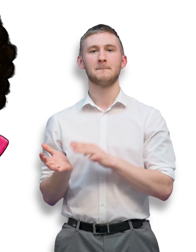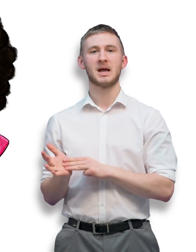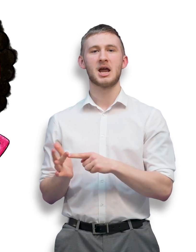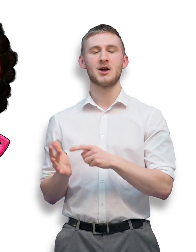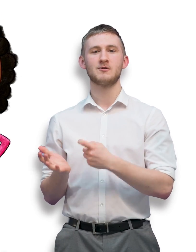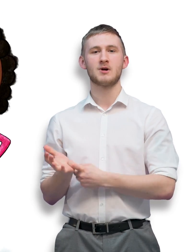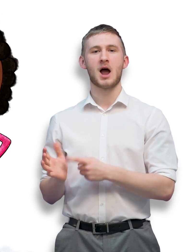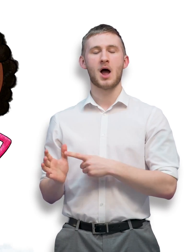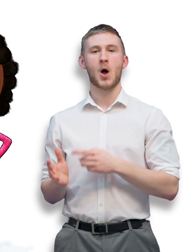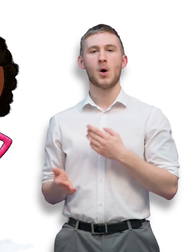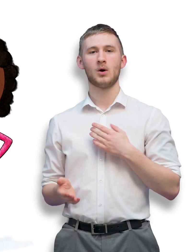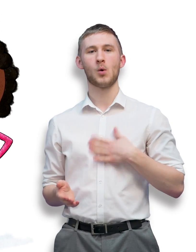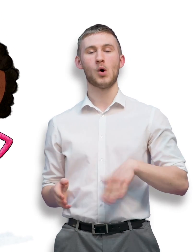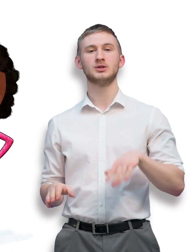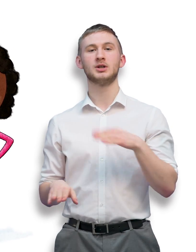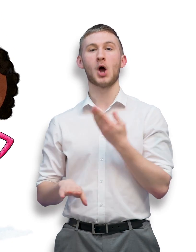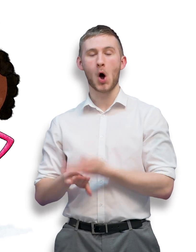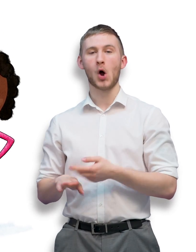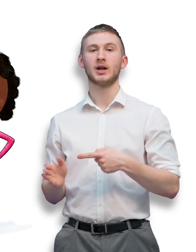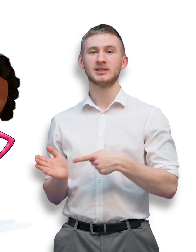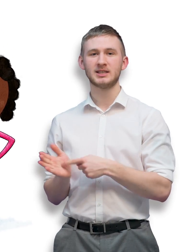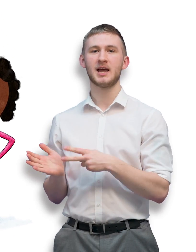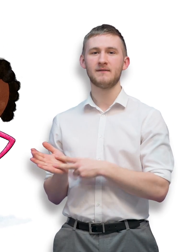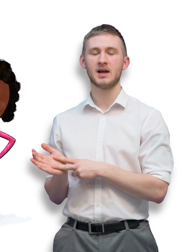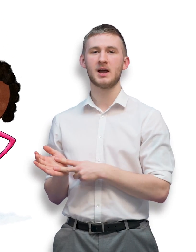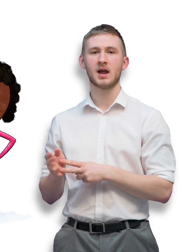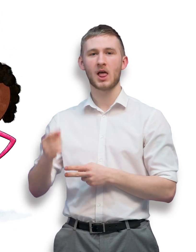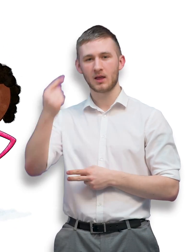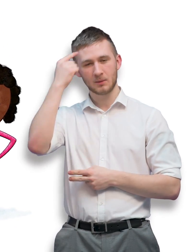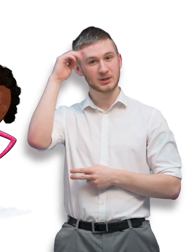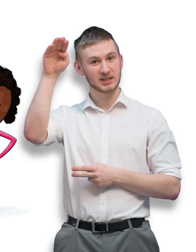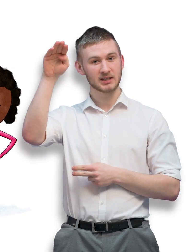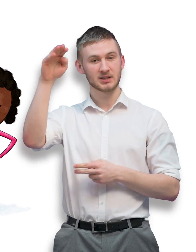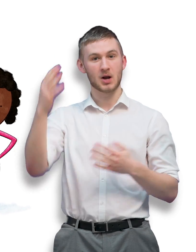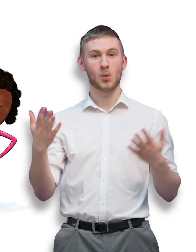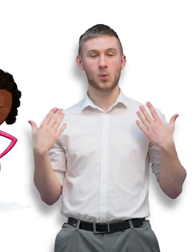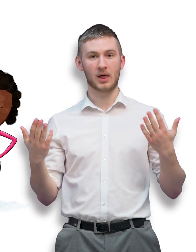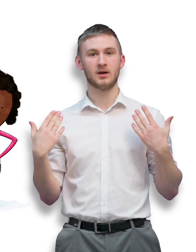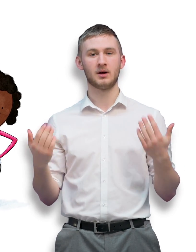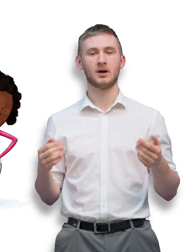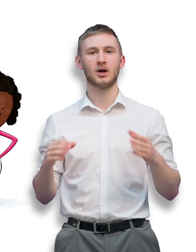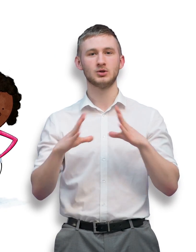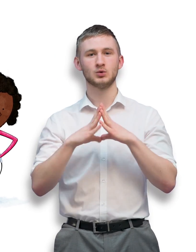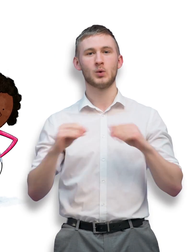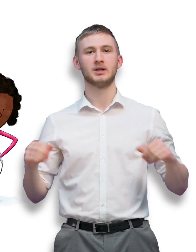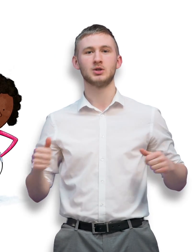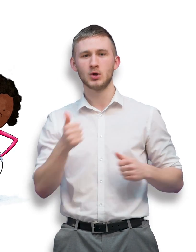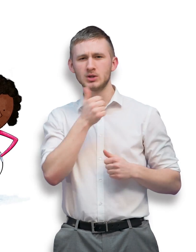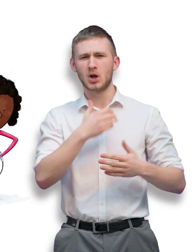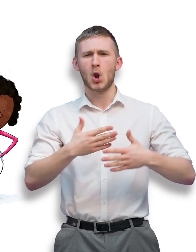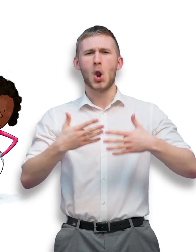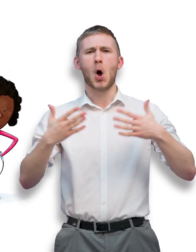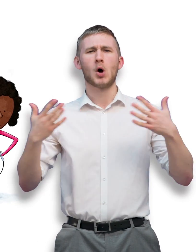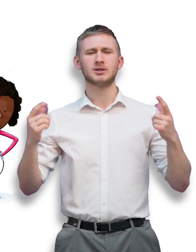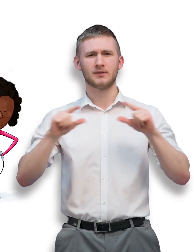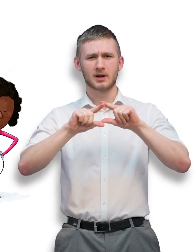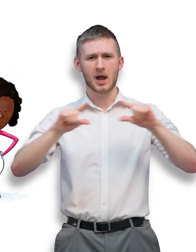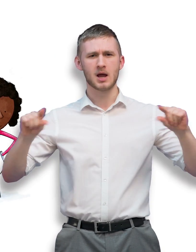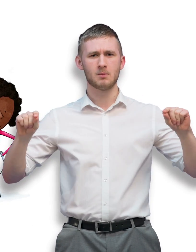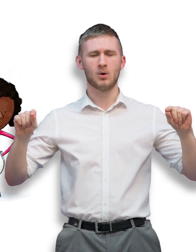Samira wanted to be on TV Predicting the weather for all The twins had to use lots of cable and wire For some bits they had